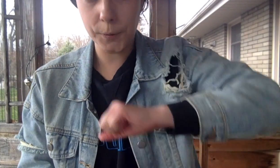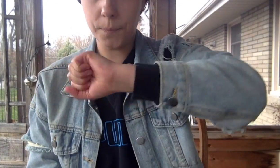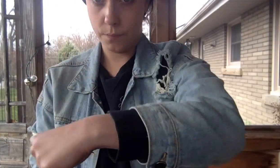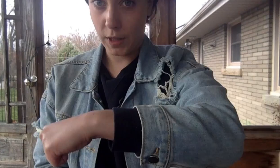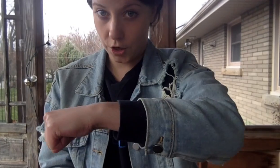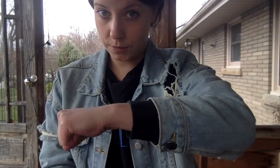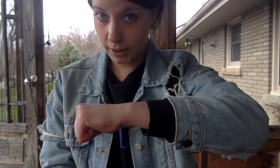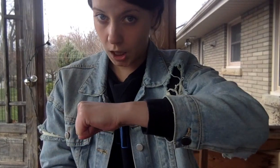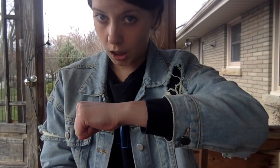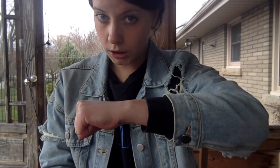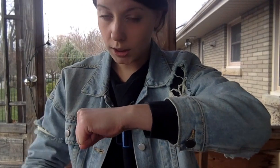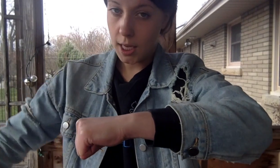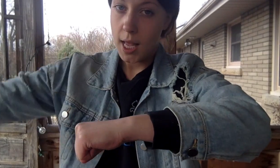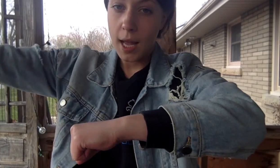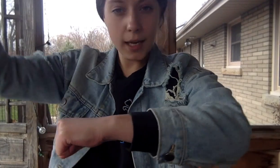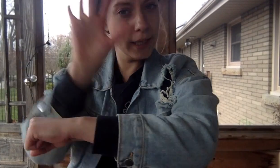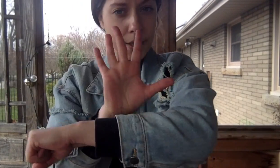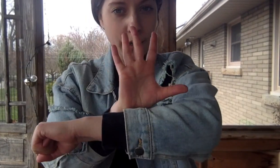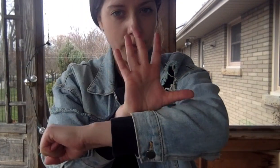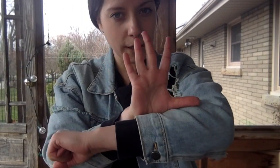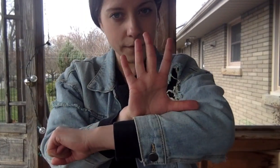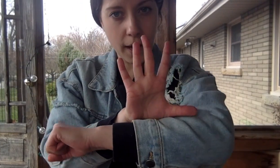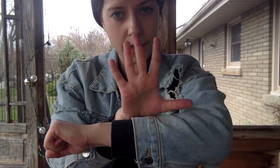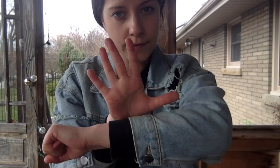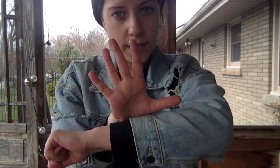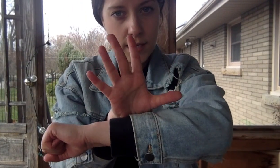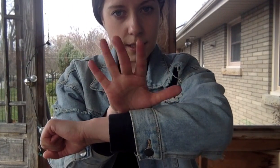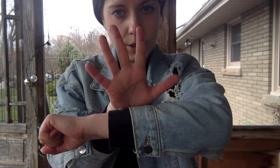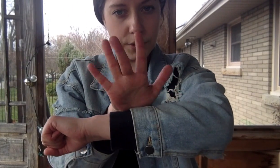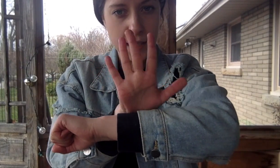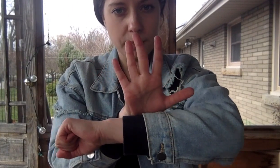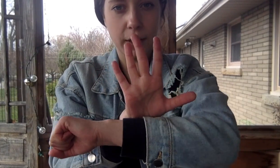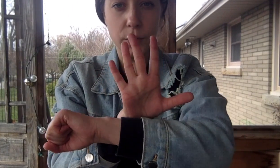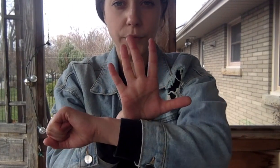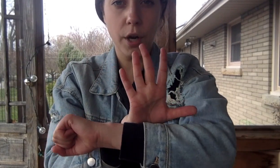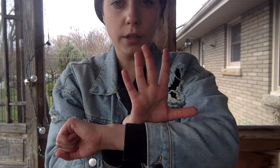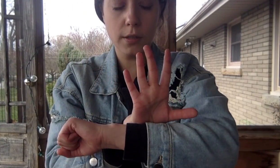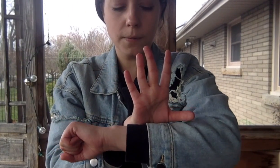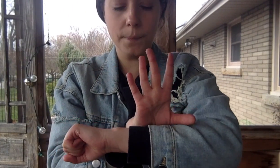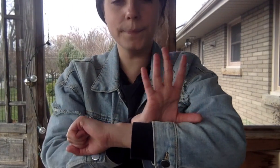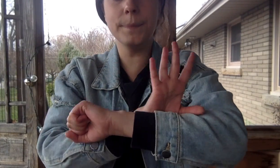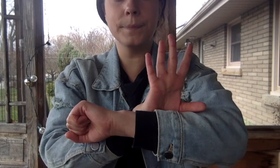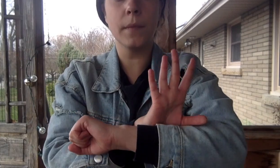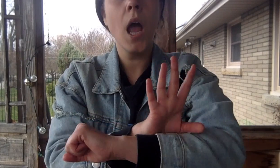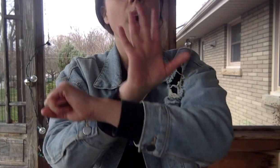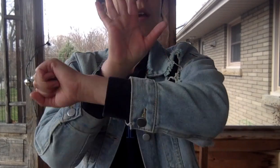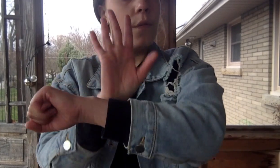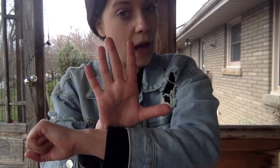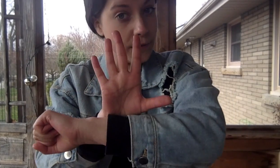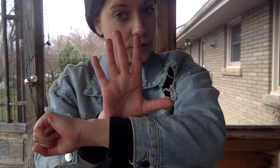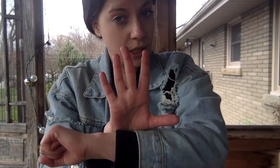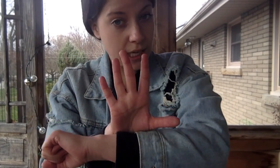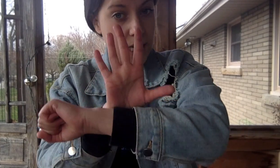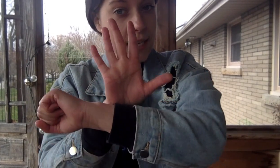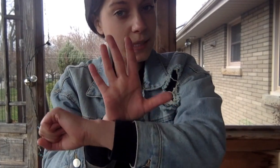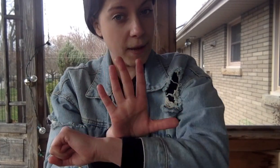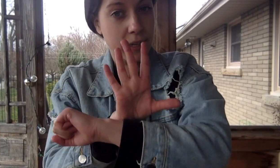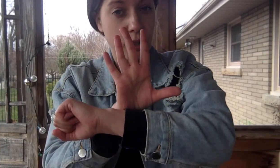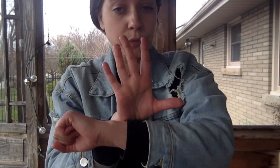here's my log and here are my five green speckled frogs five green and speckled